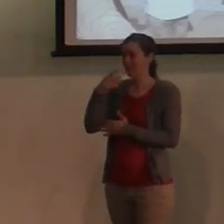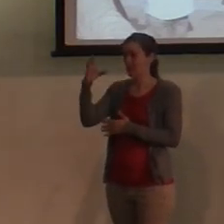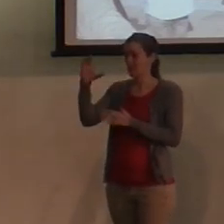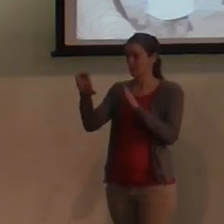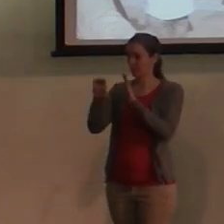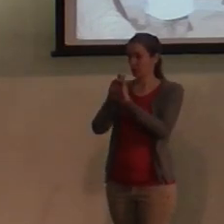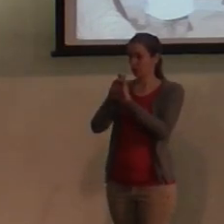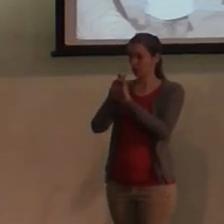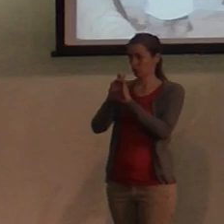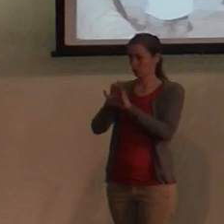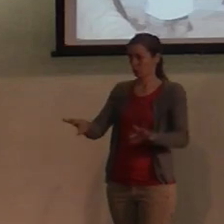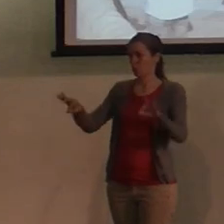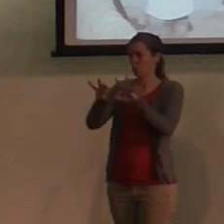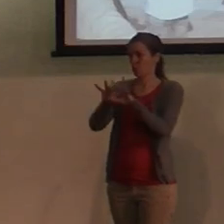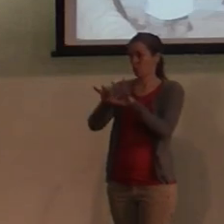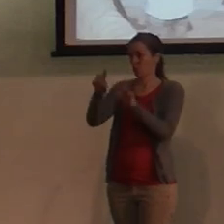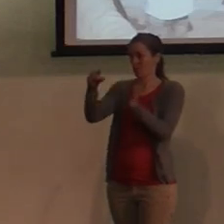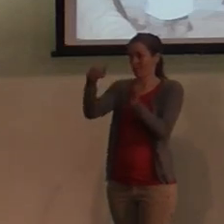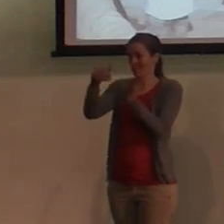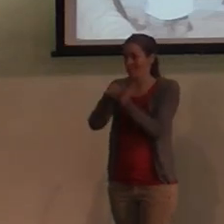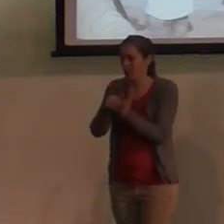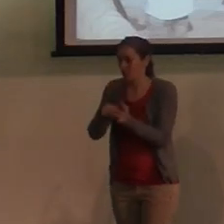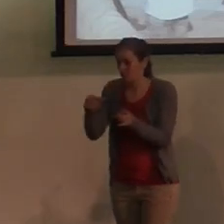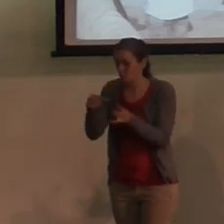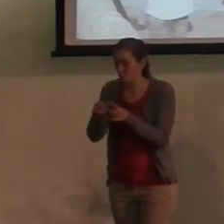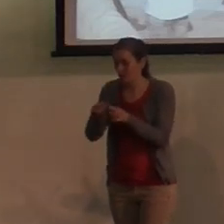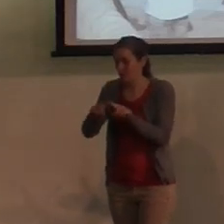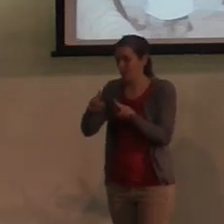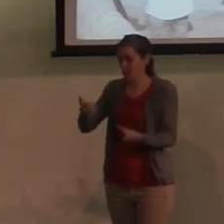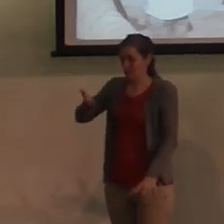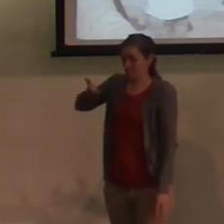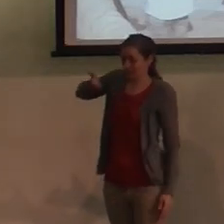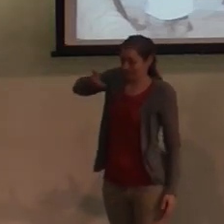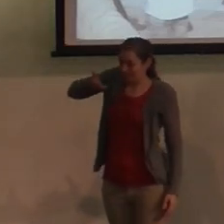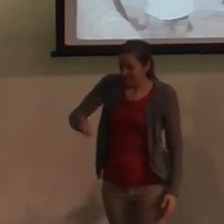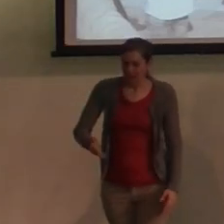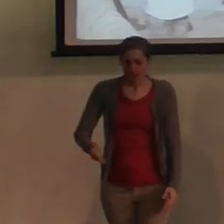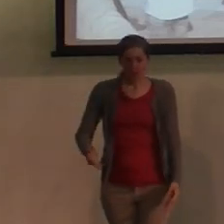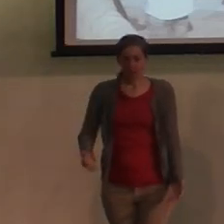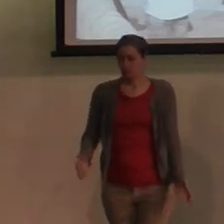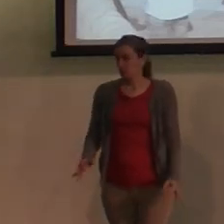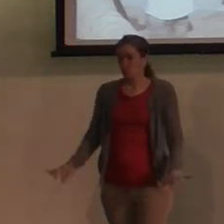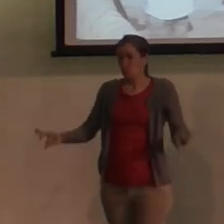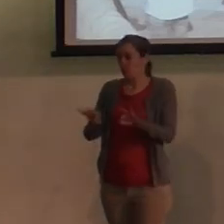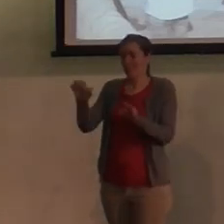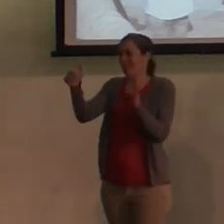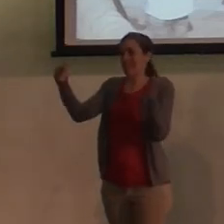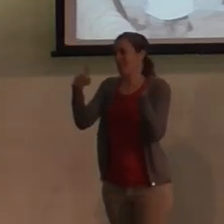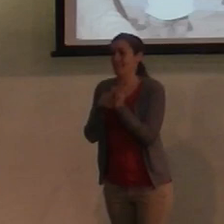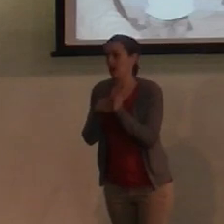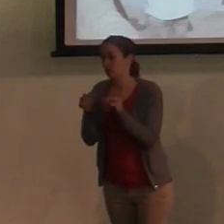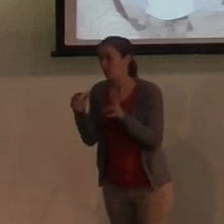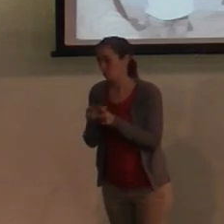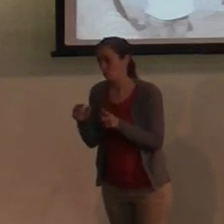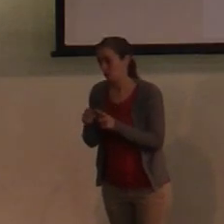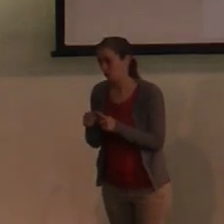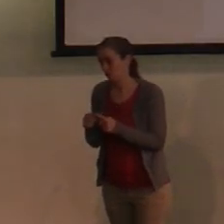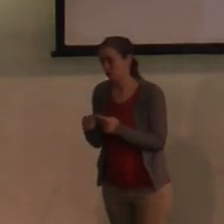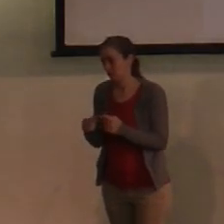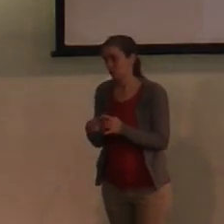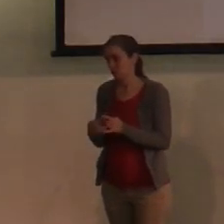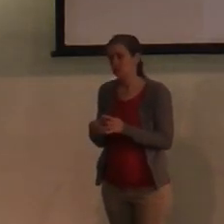words, I was there, and just being there is worth 10,000 words. And so